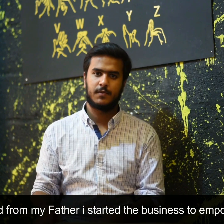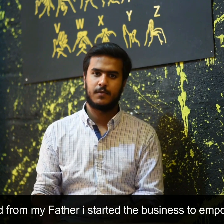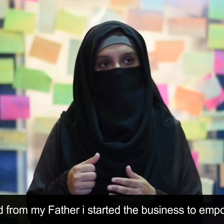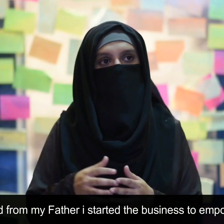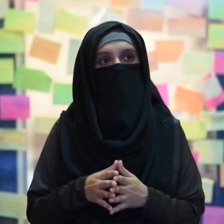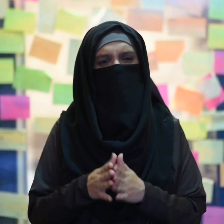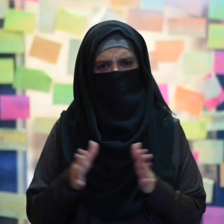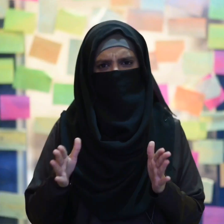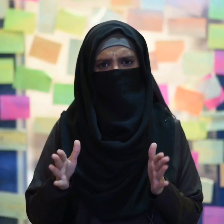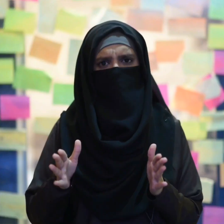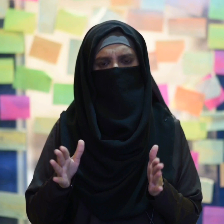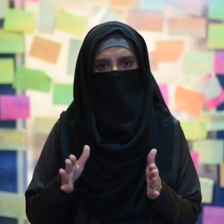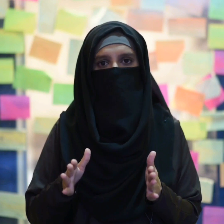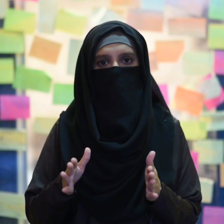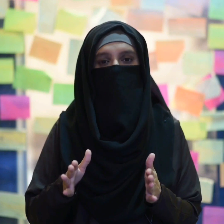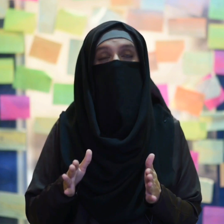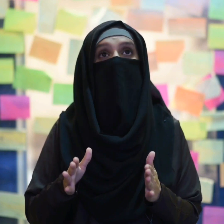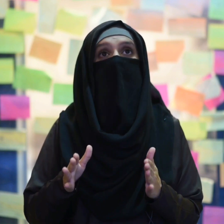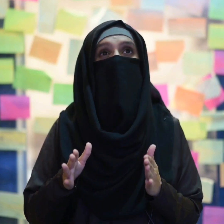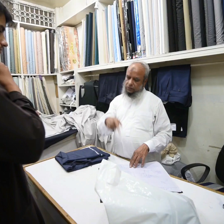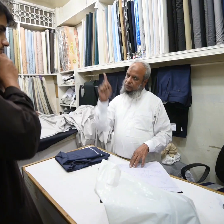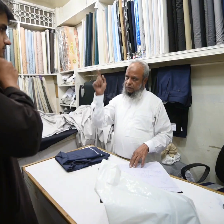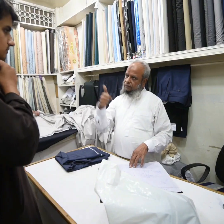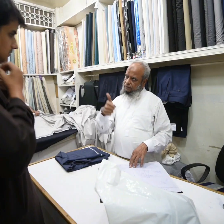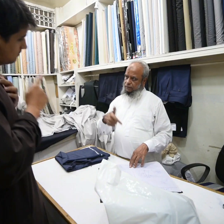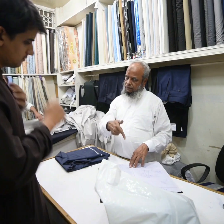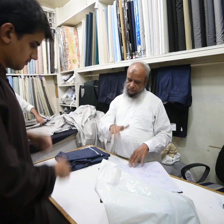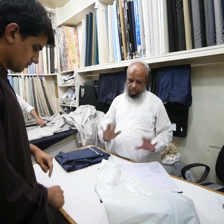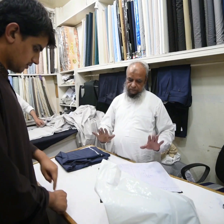My mother has a small tailoring set-up that is called 45 years old.